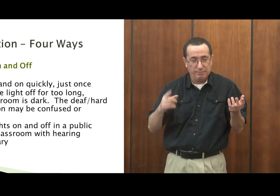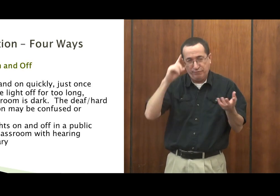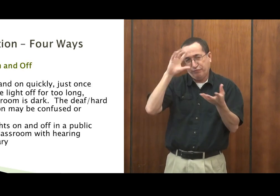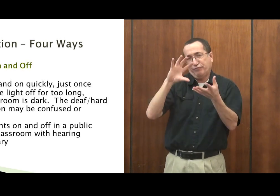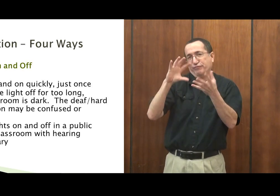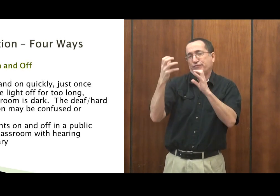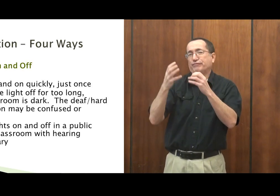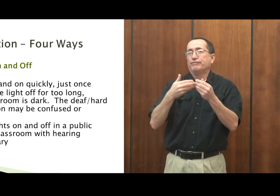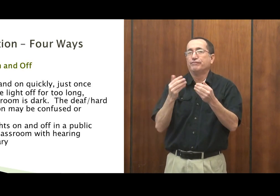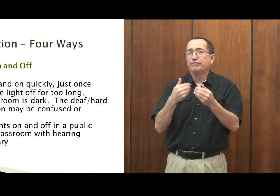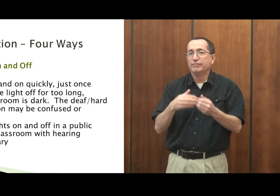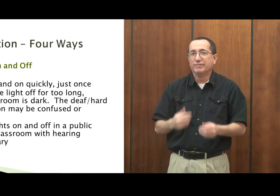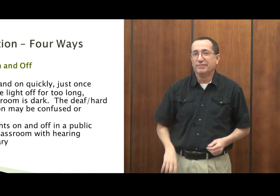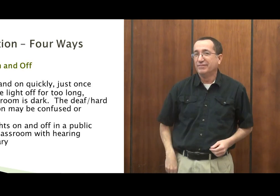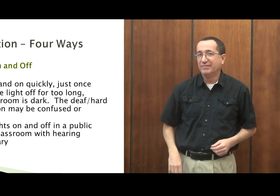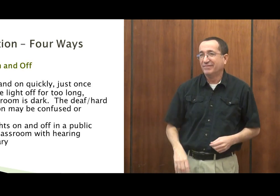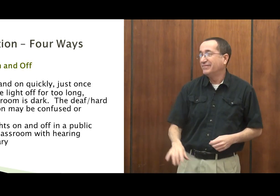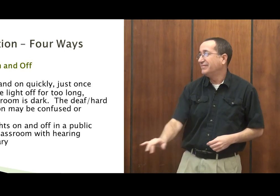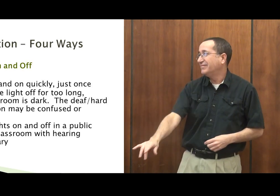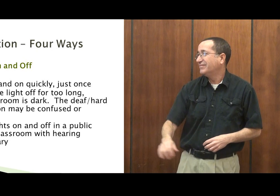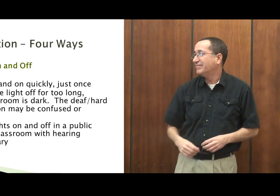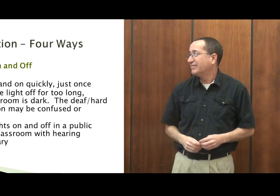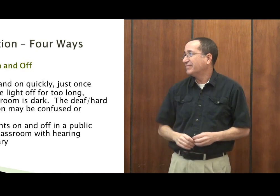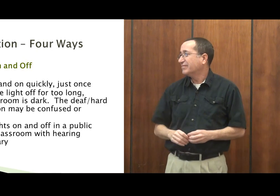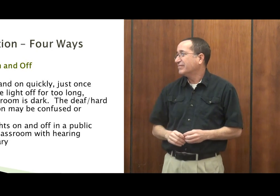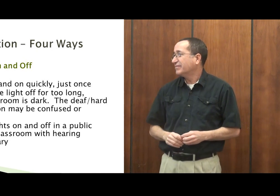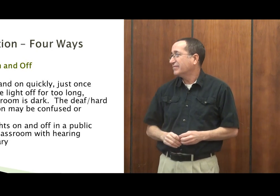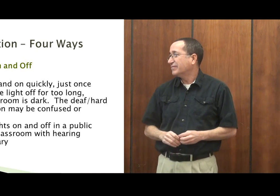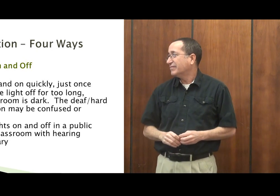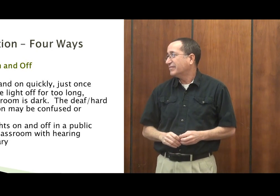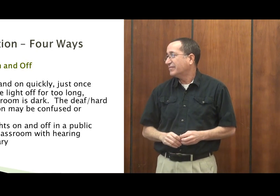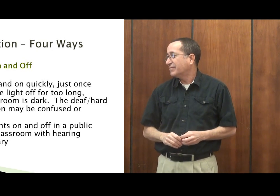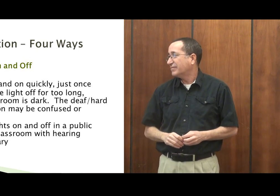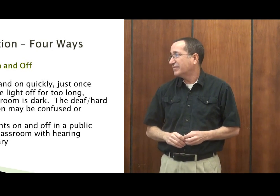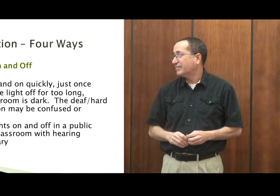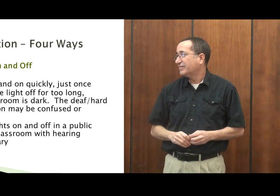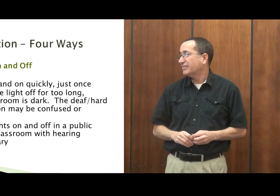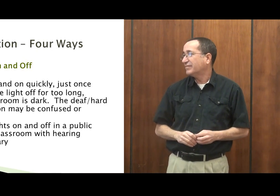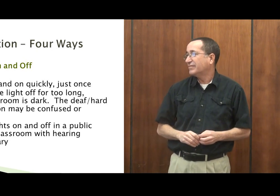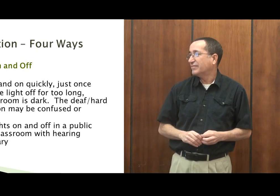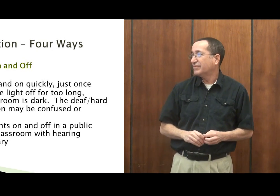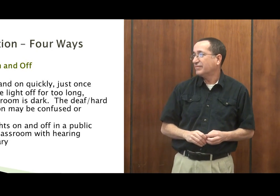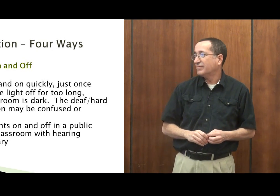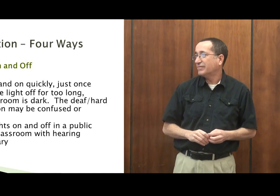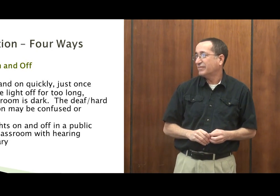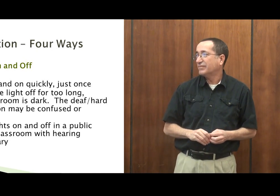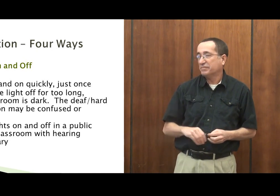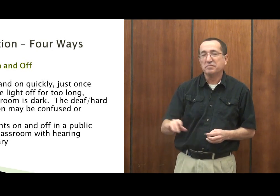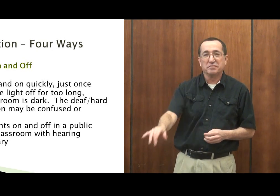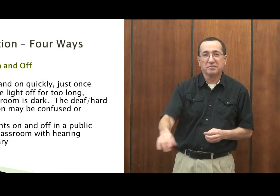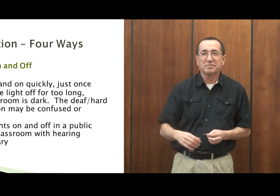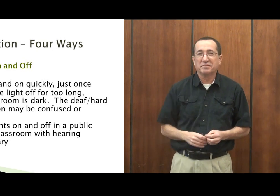If you're going to put a deaf person in the dark, it just makes no sense at all. So again, flashing lights quickly.